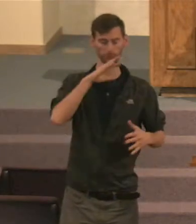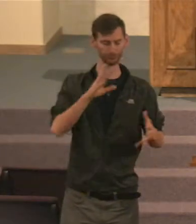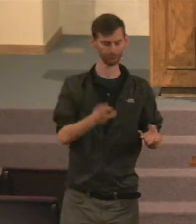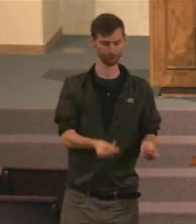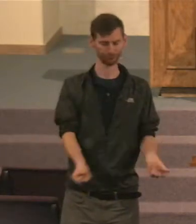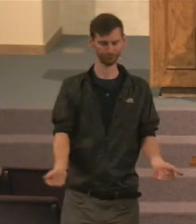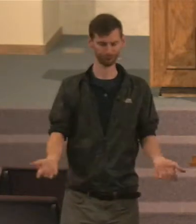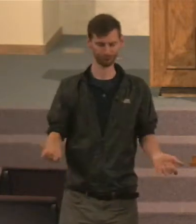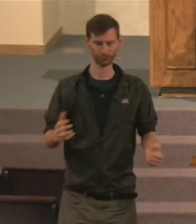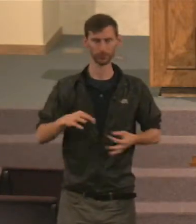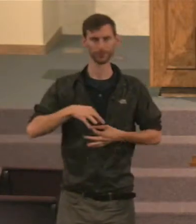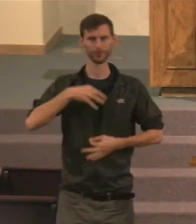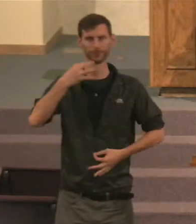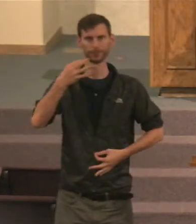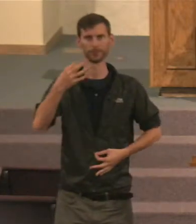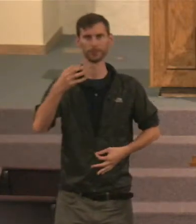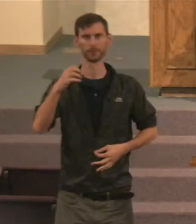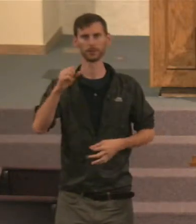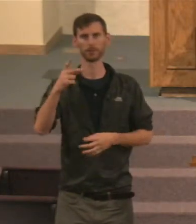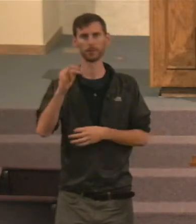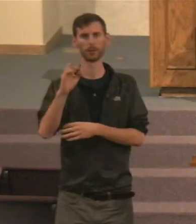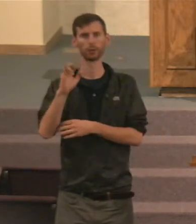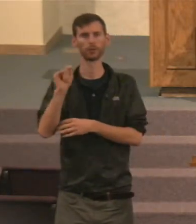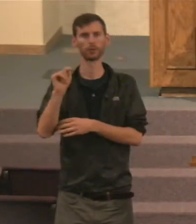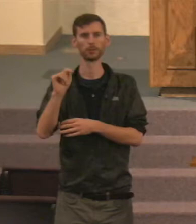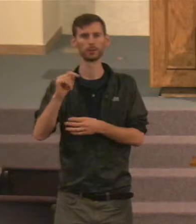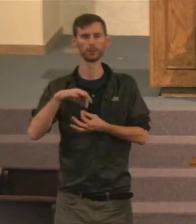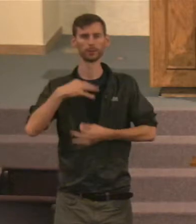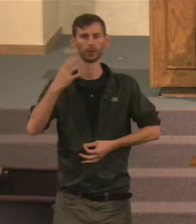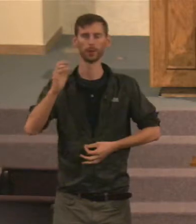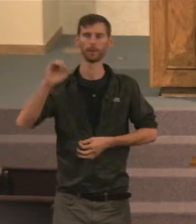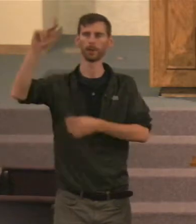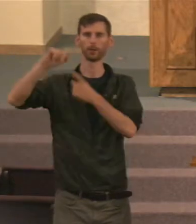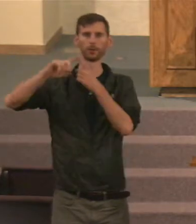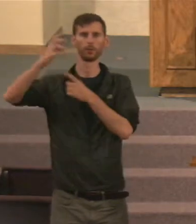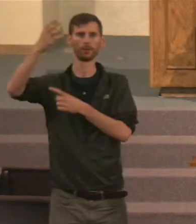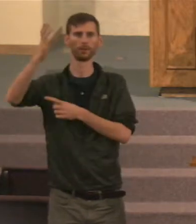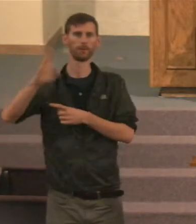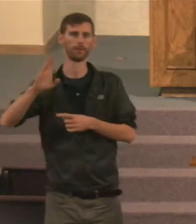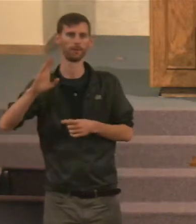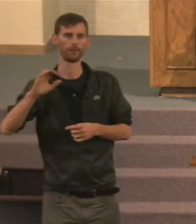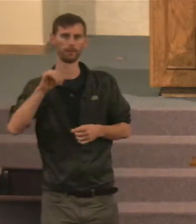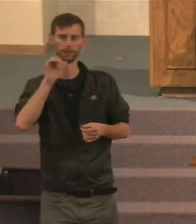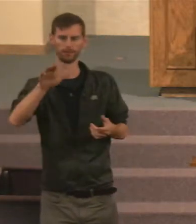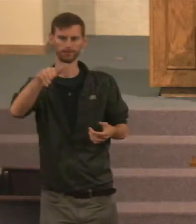The spirit is not going to die. It's going to return to God, Who gave it.